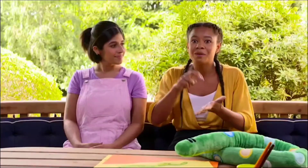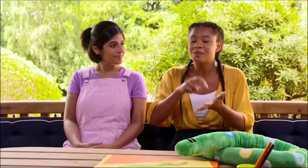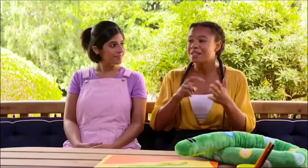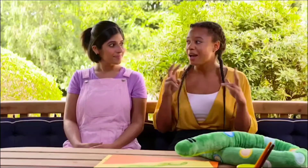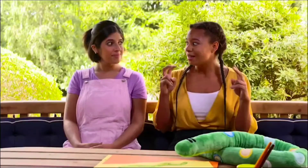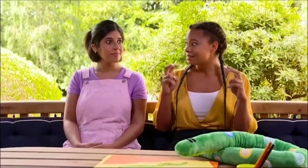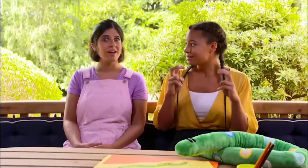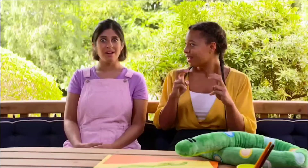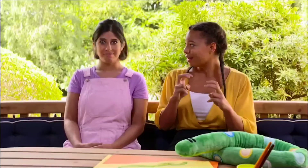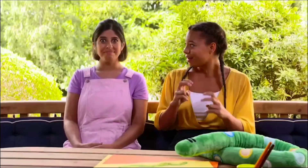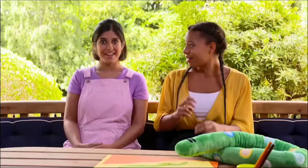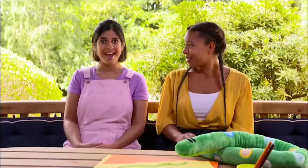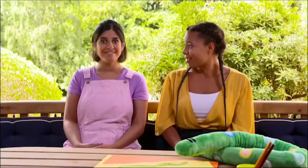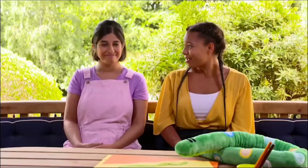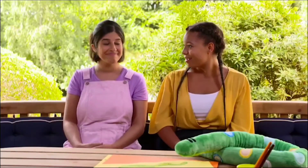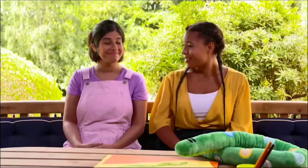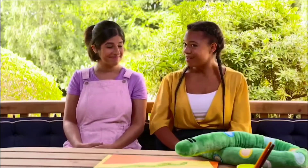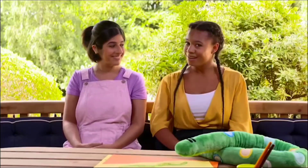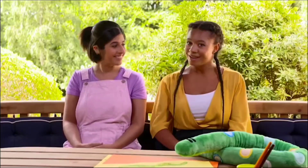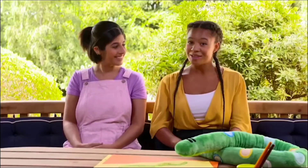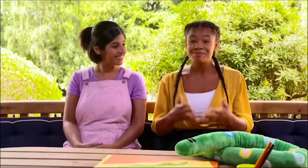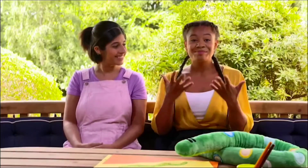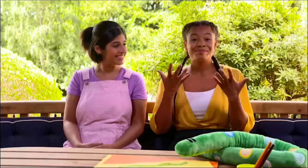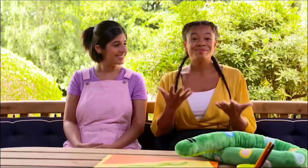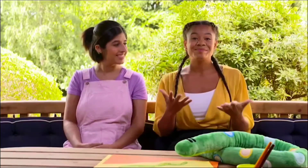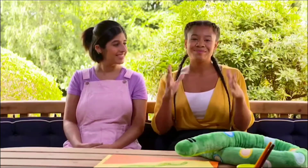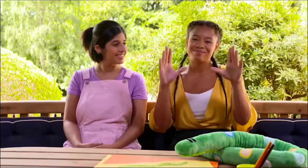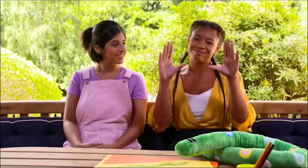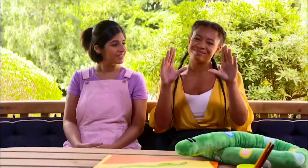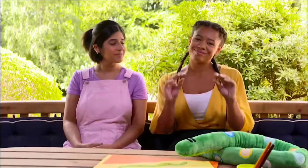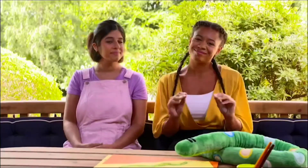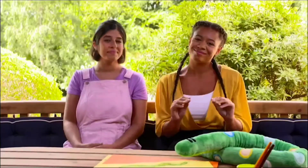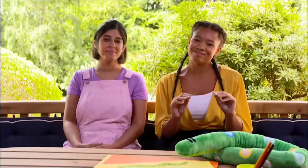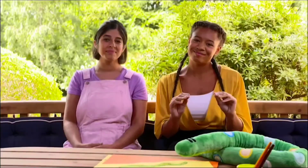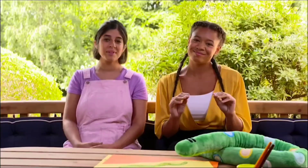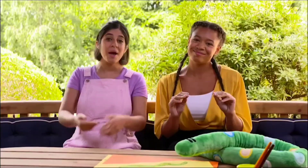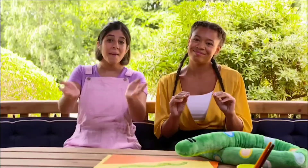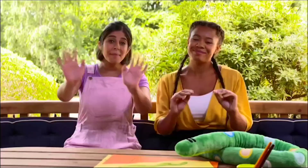castles Yeah? That's it for this time Bye!